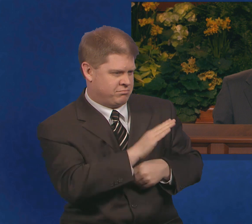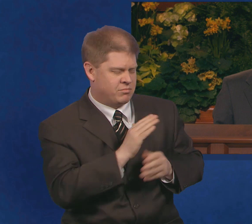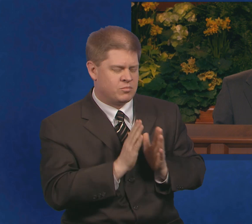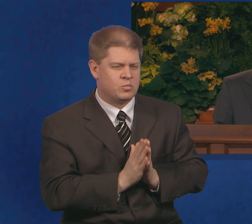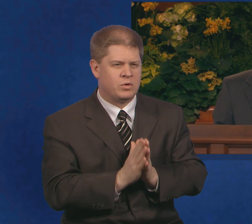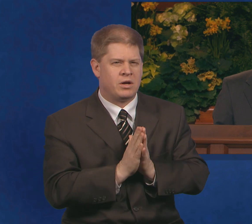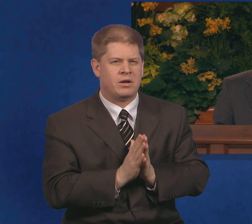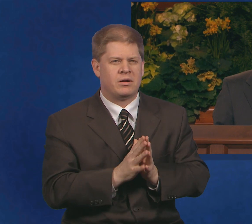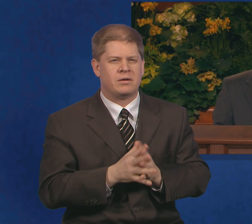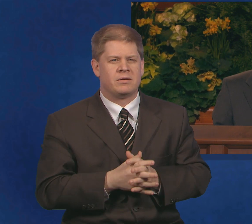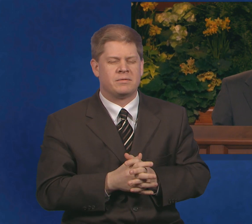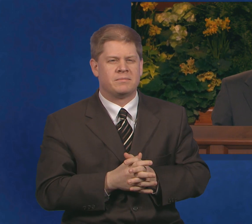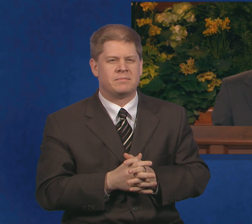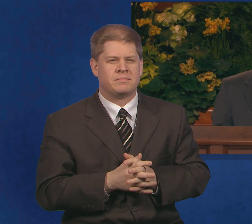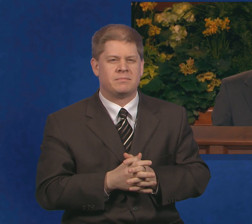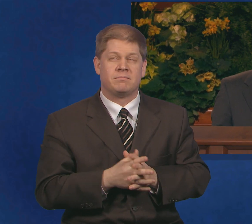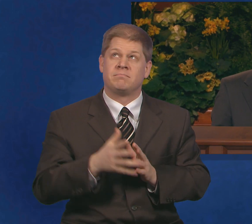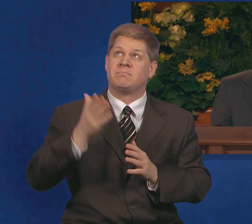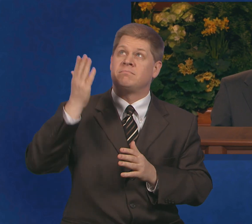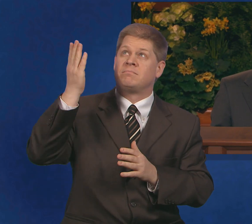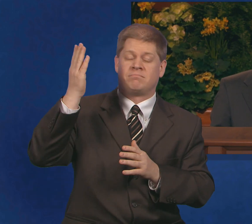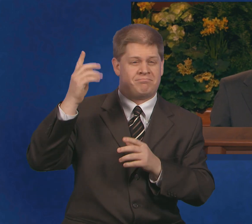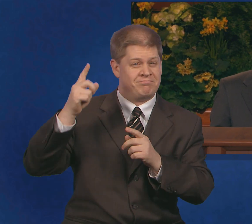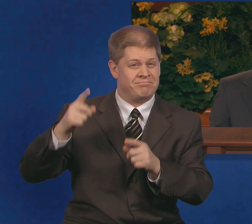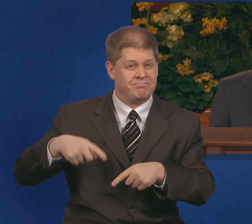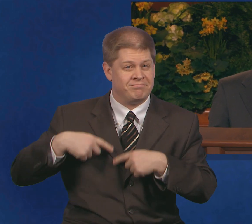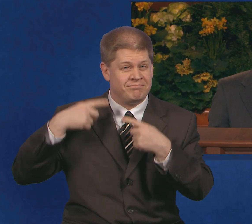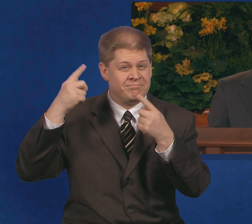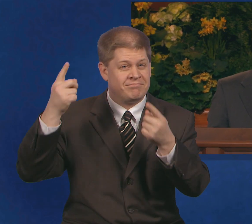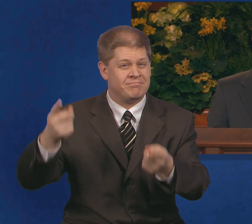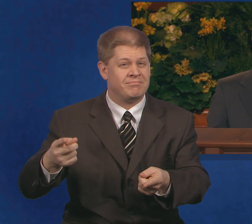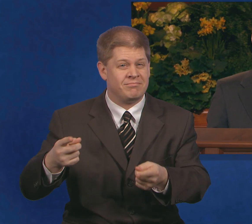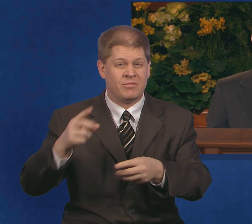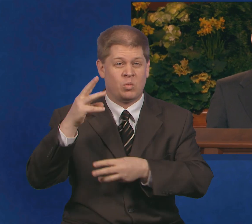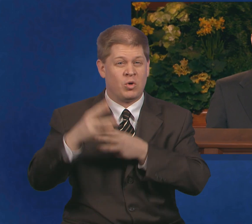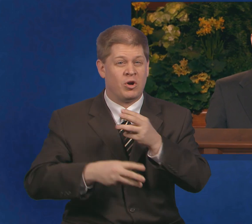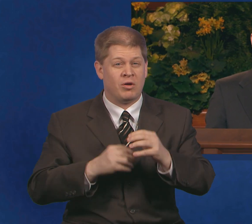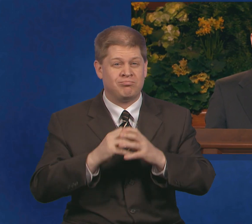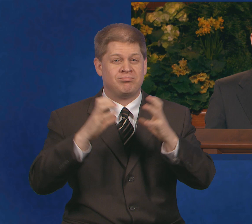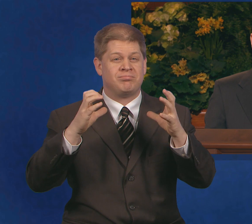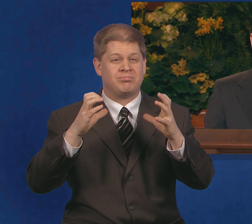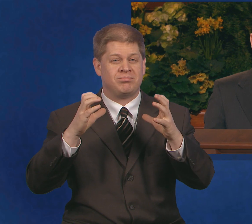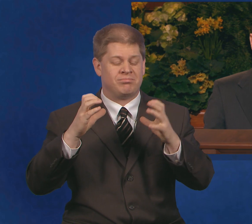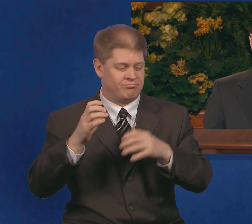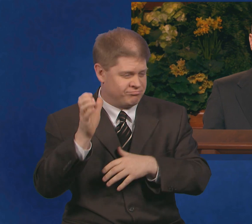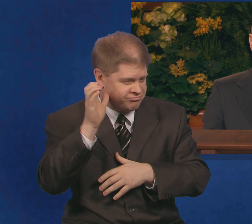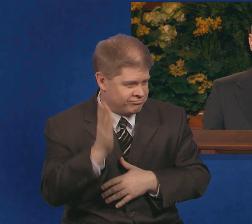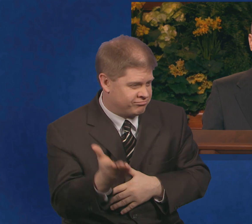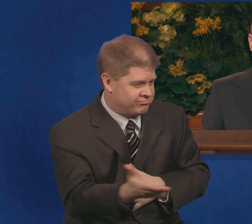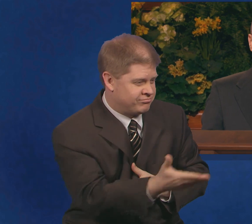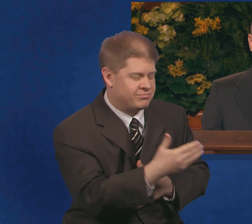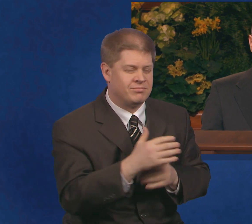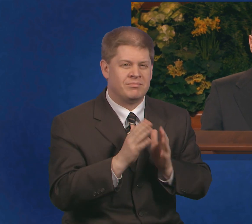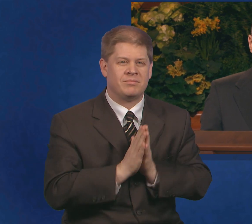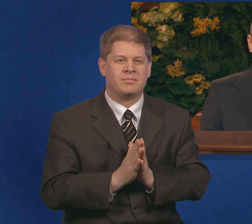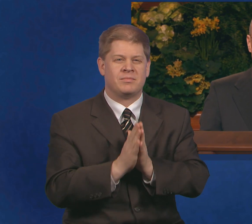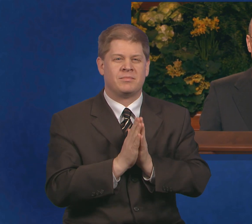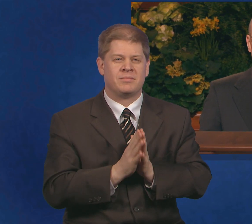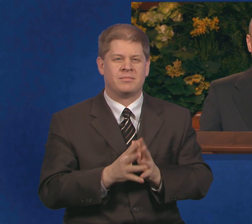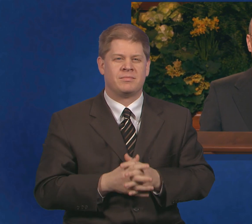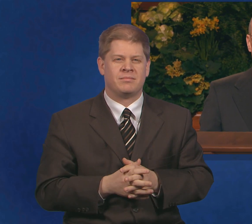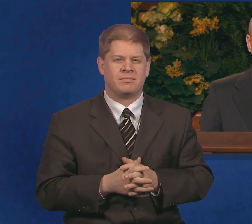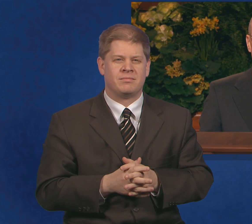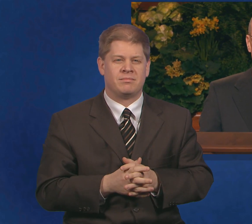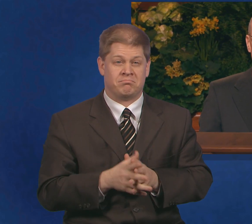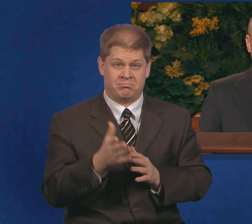Those pleas have reached Him since He placed men and women on the earth. You learn of